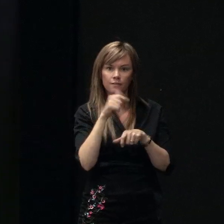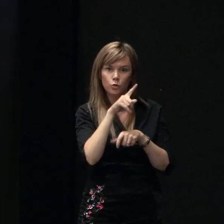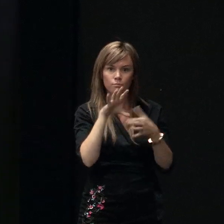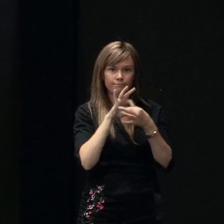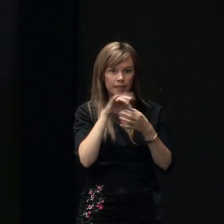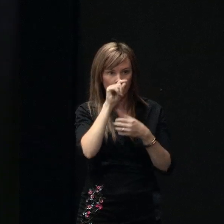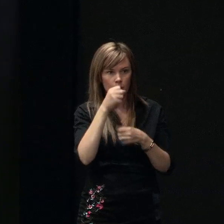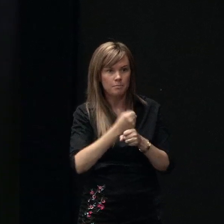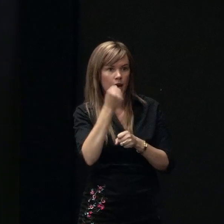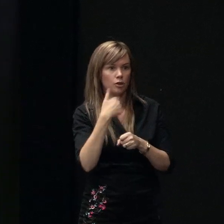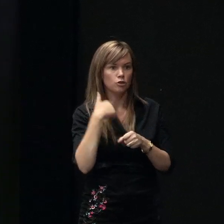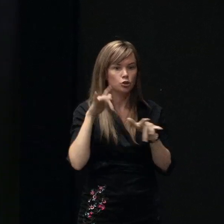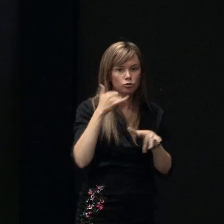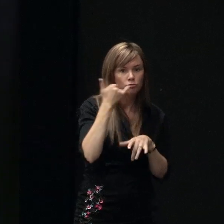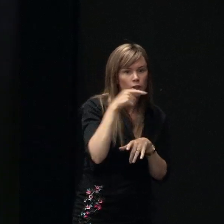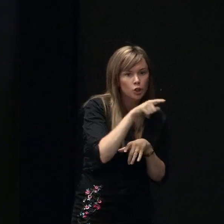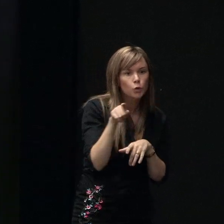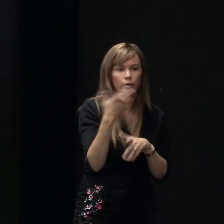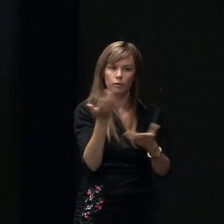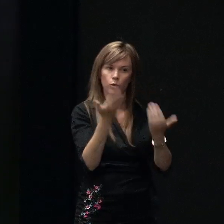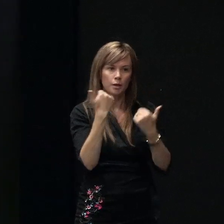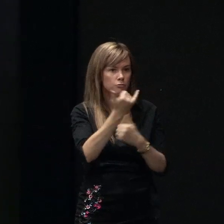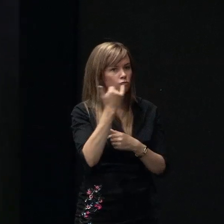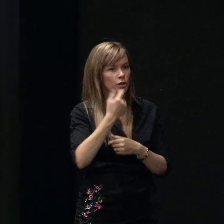yet please don't hesitate to call us we do desperately want to help